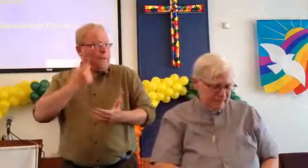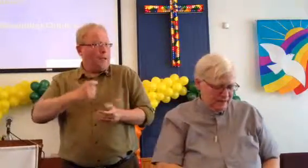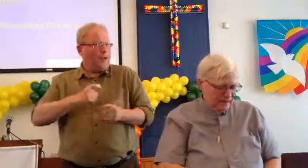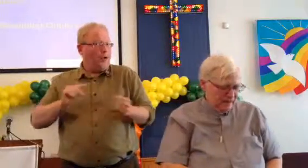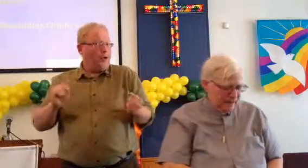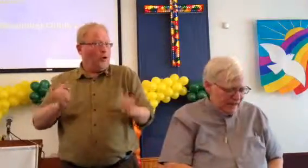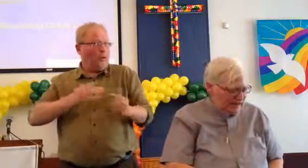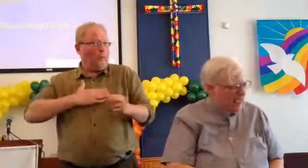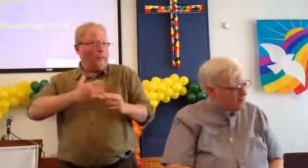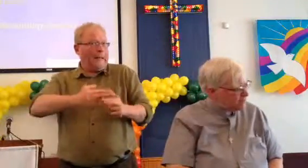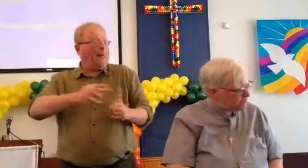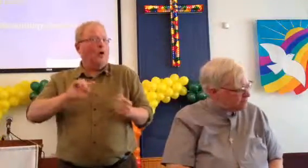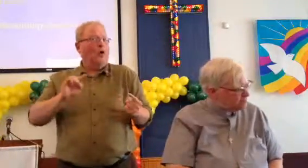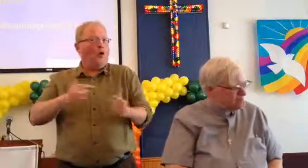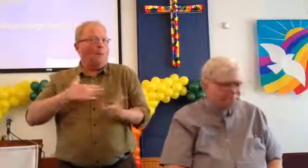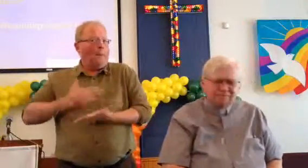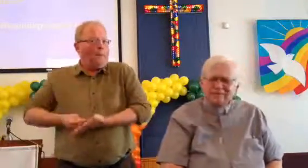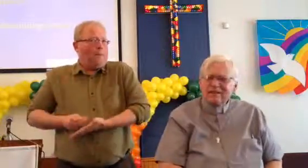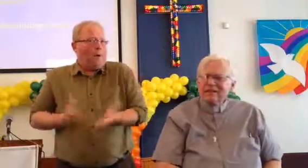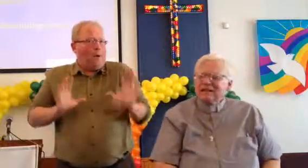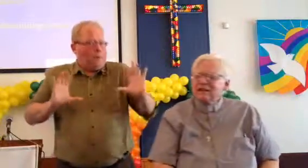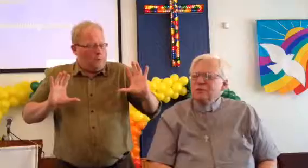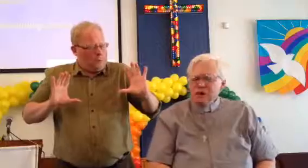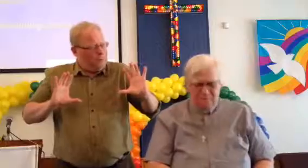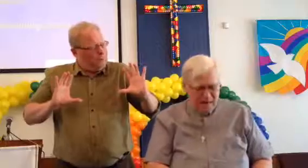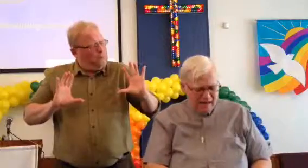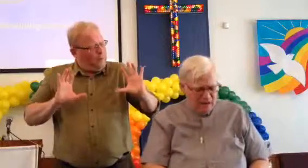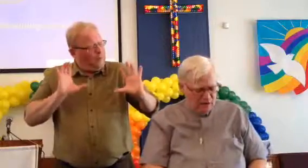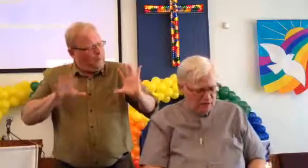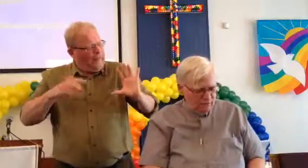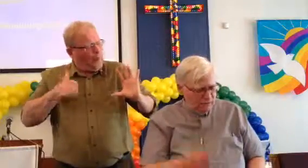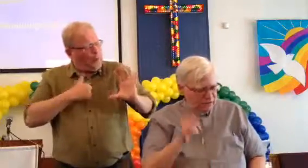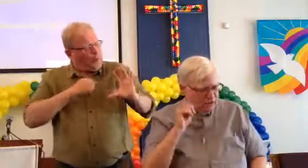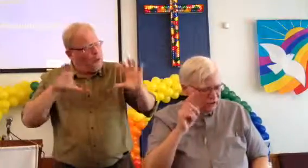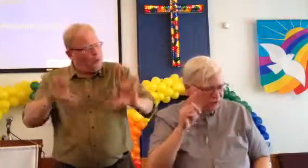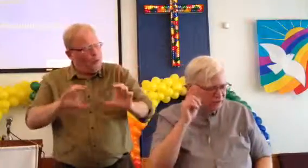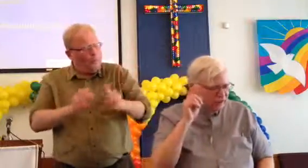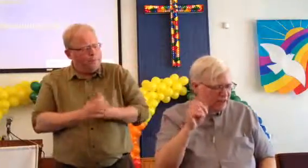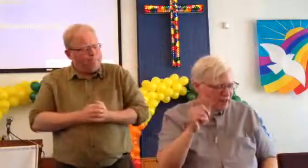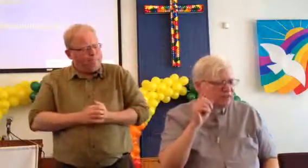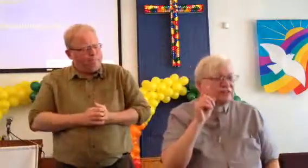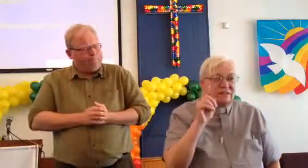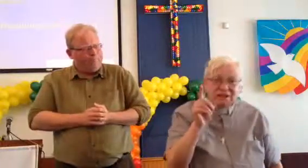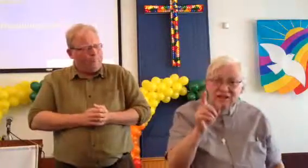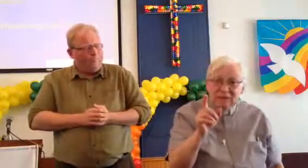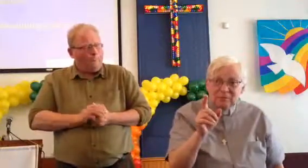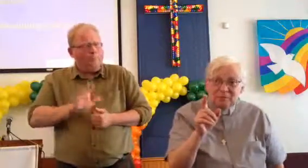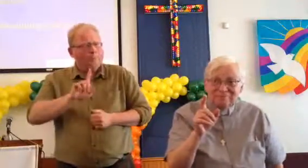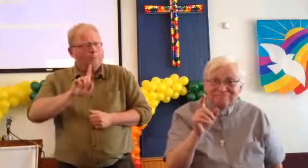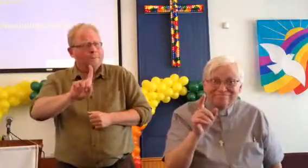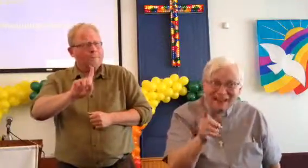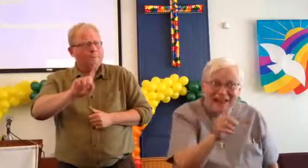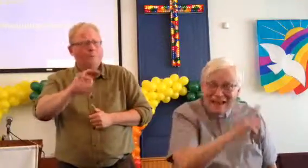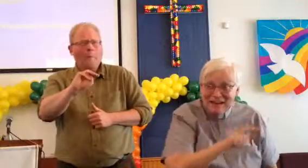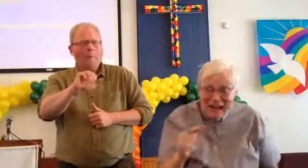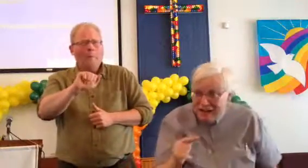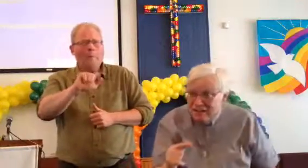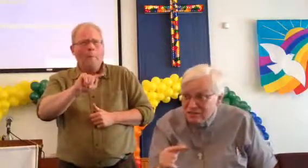And yet, in the book of Matthew, Jesus tells the disciples, and us,